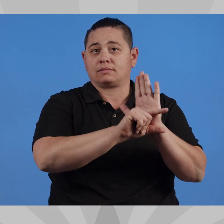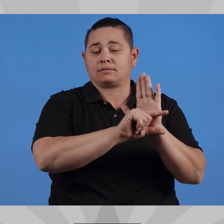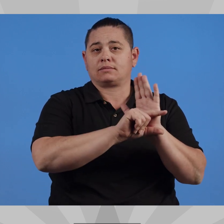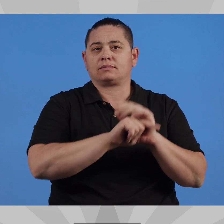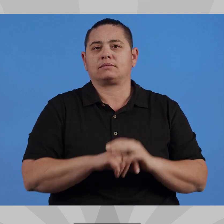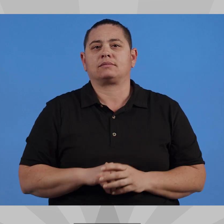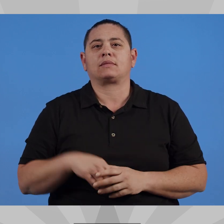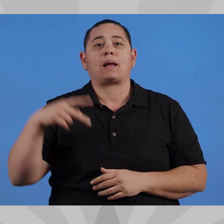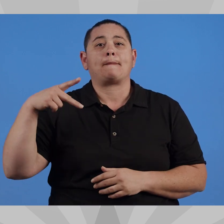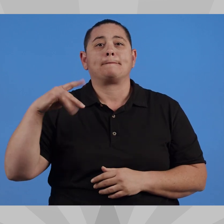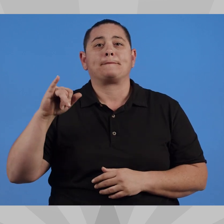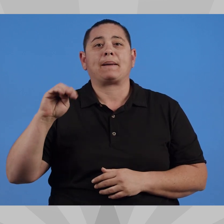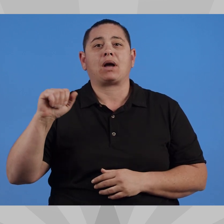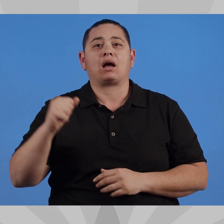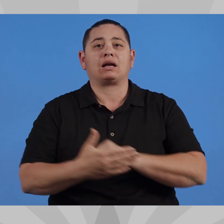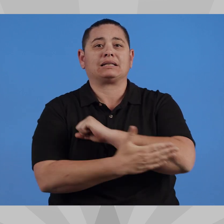Biography